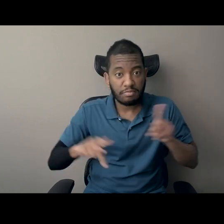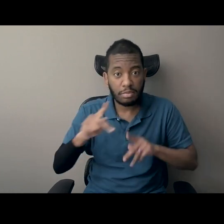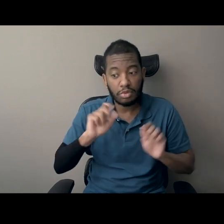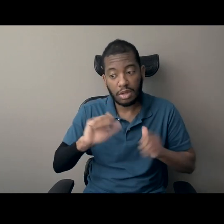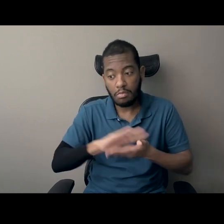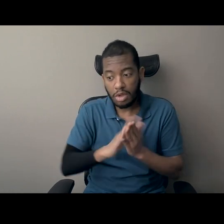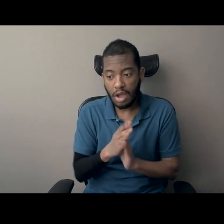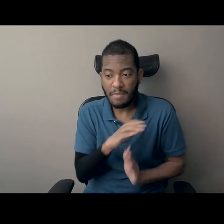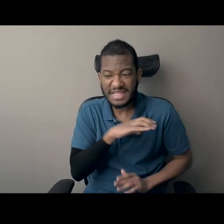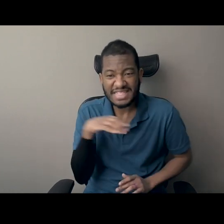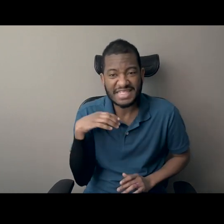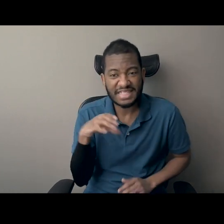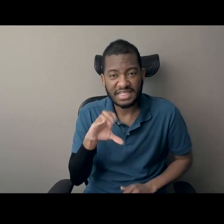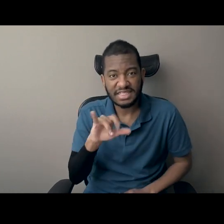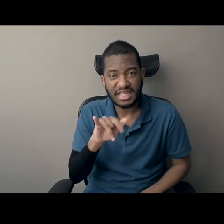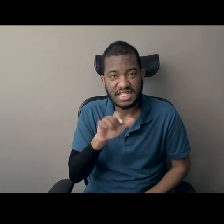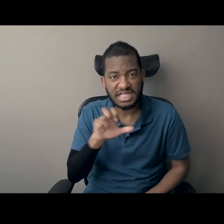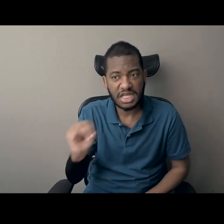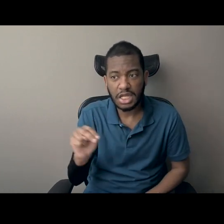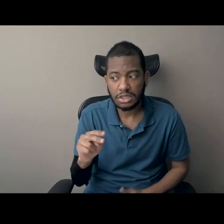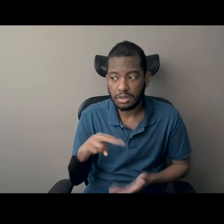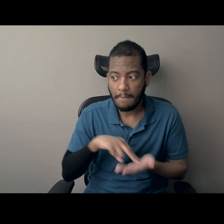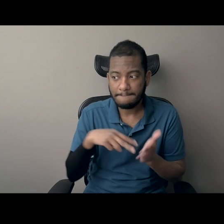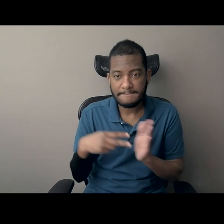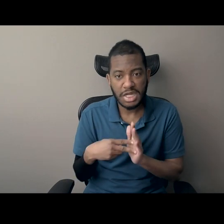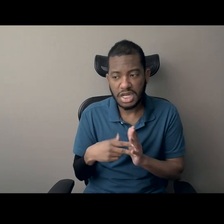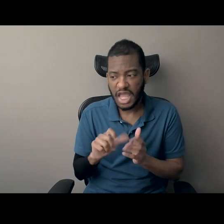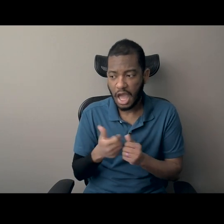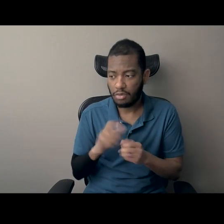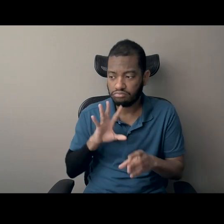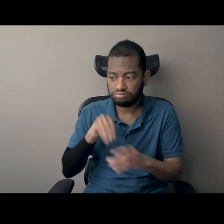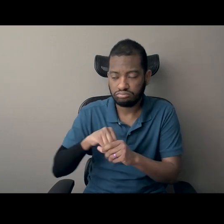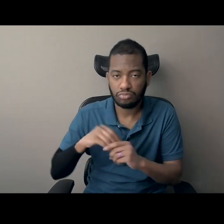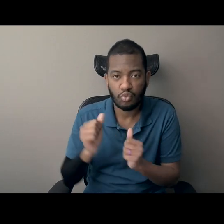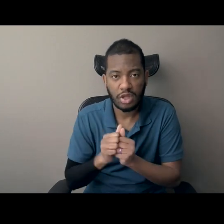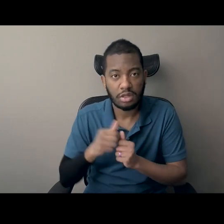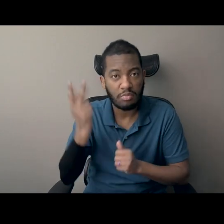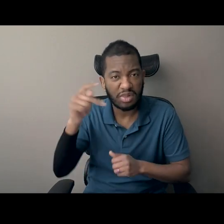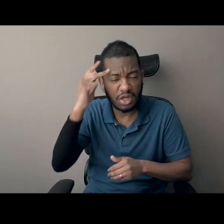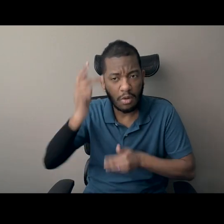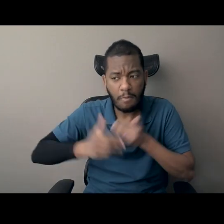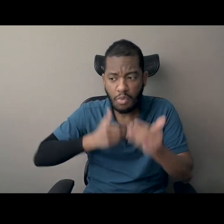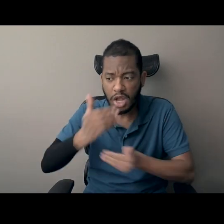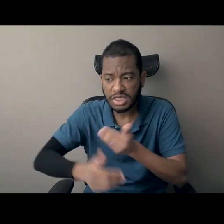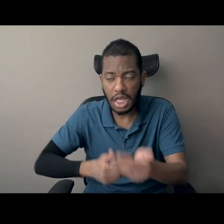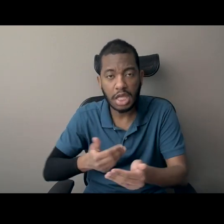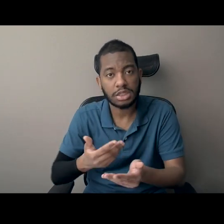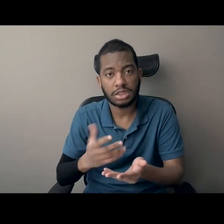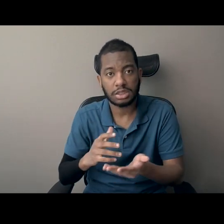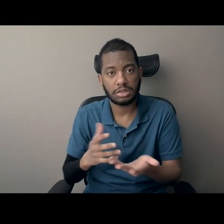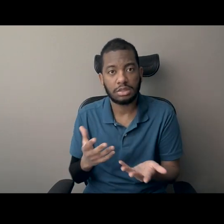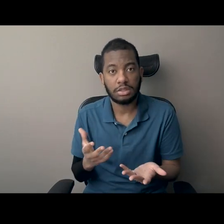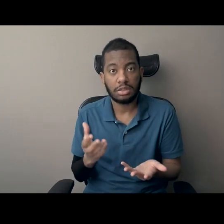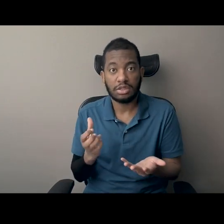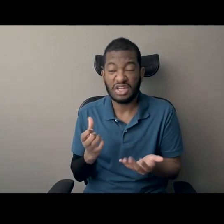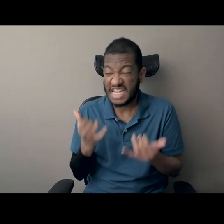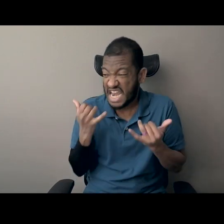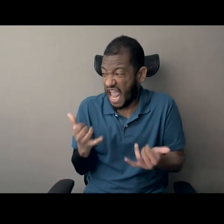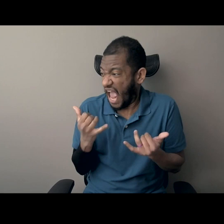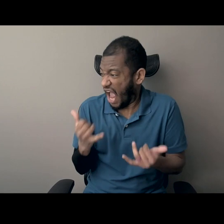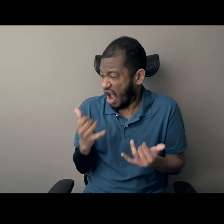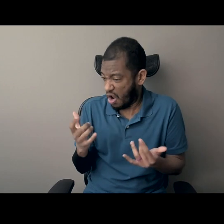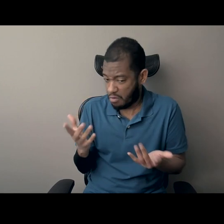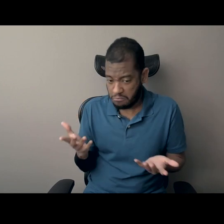Being able to engage in the political process and be members of Congress. And, um, and then I'm still looking at the president 2015